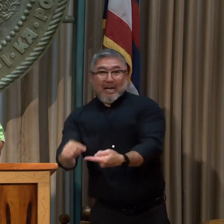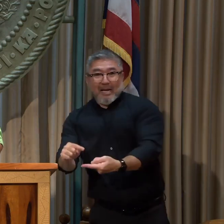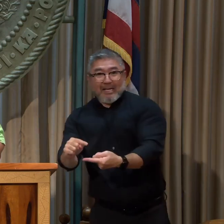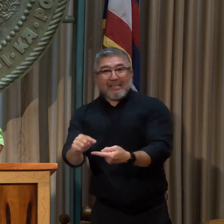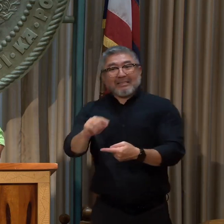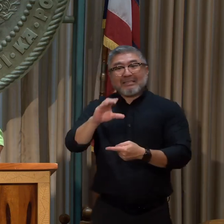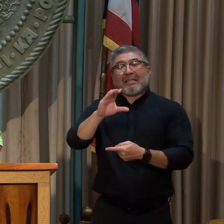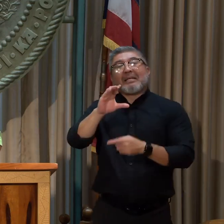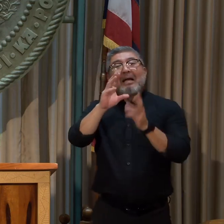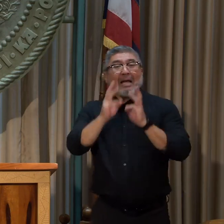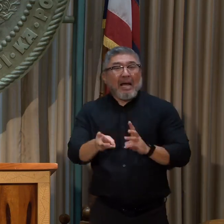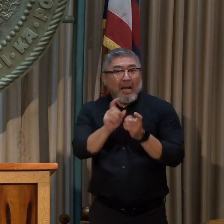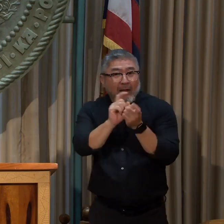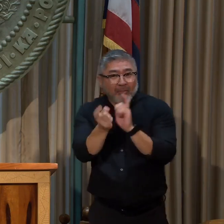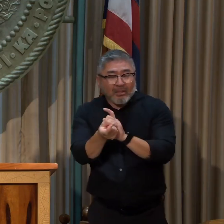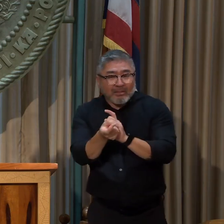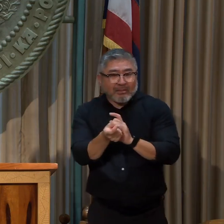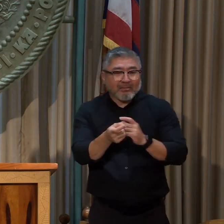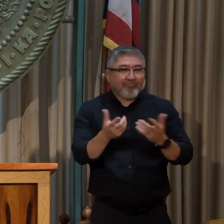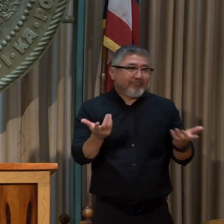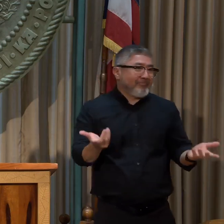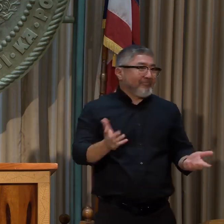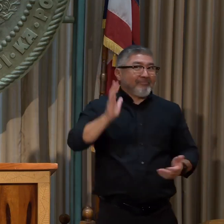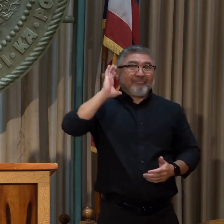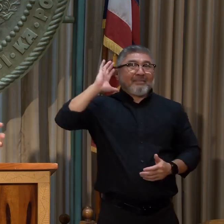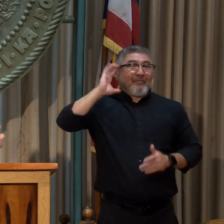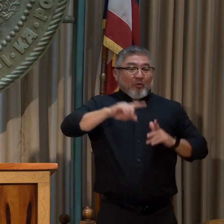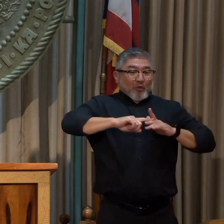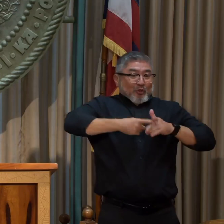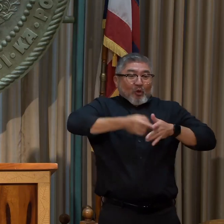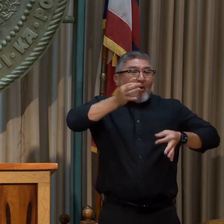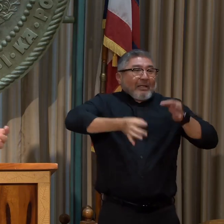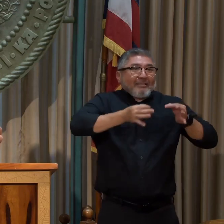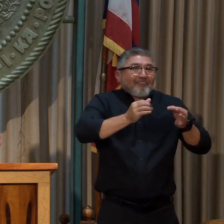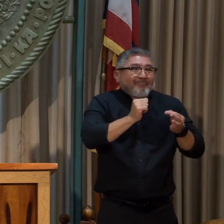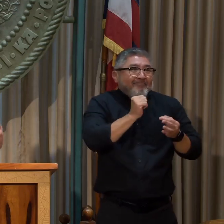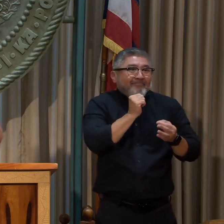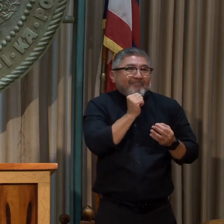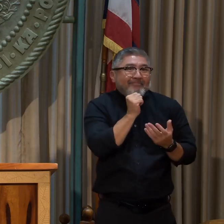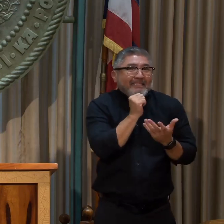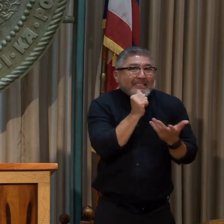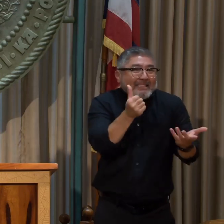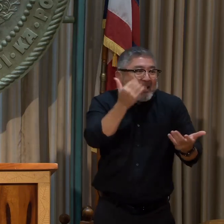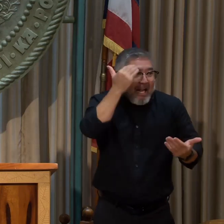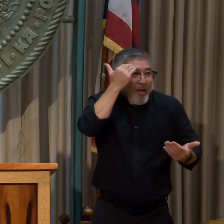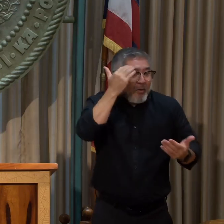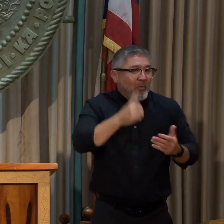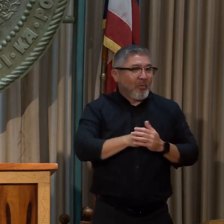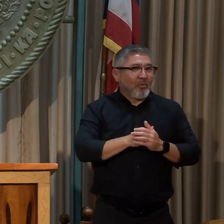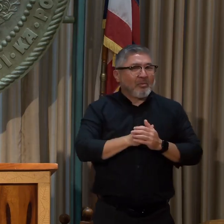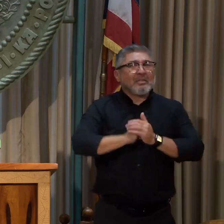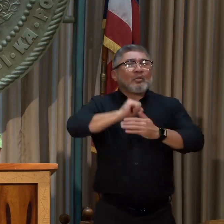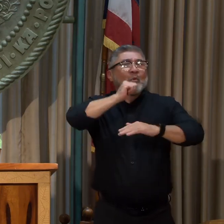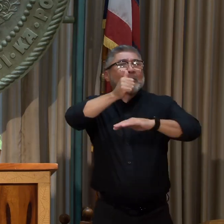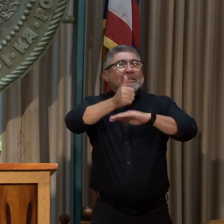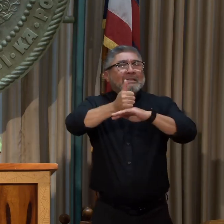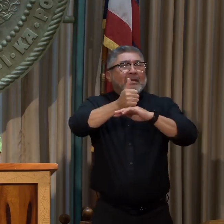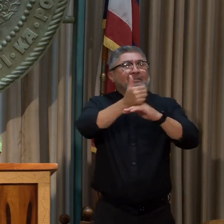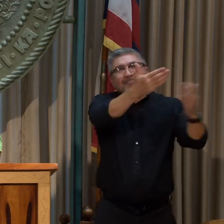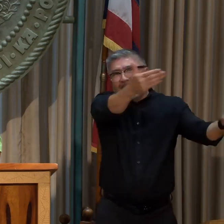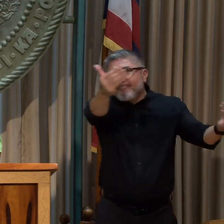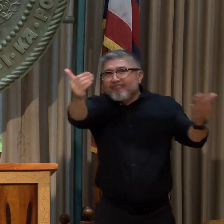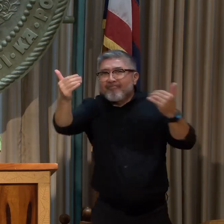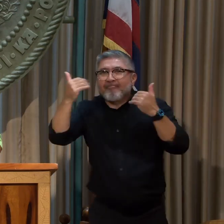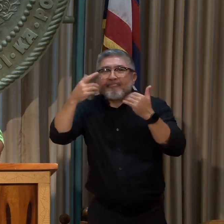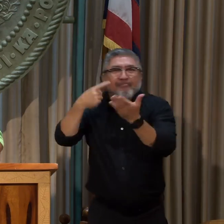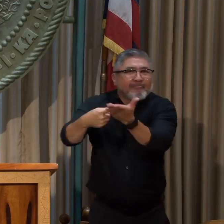publicly known. It just wasn't out there. So getting more information out to the public or setting up a venue to ensure we did that, setting up